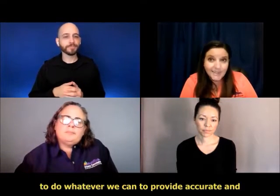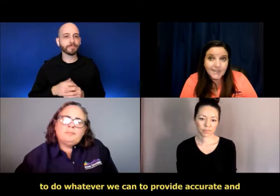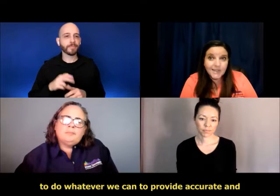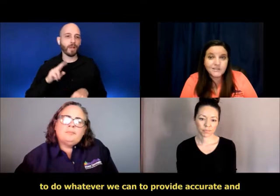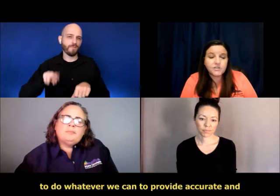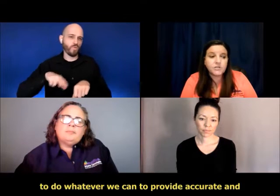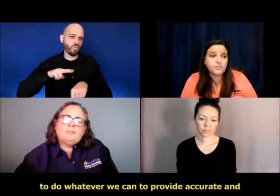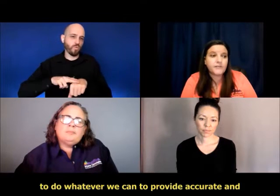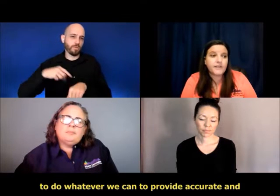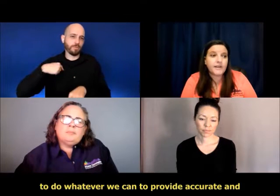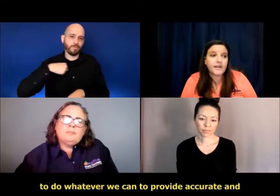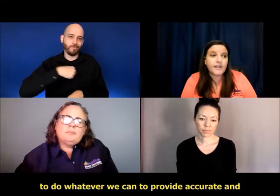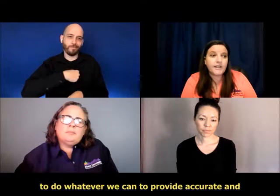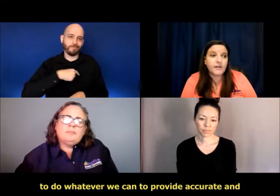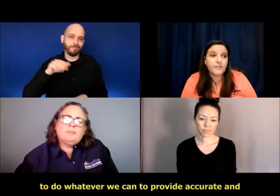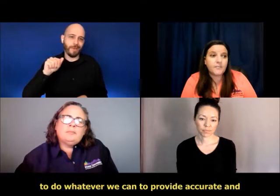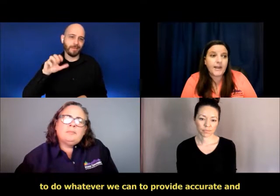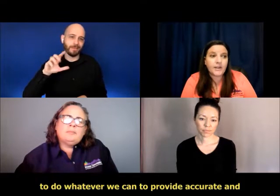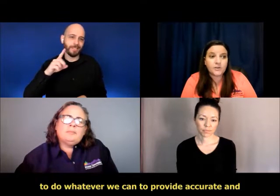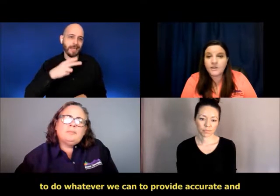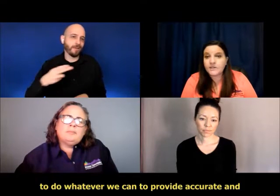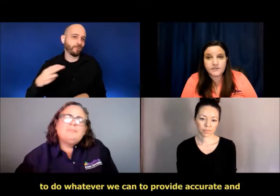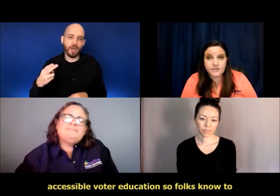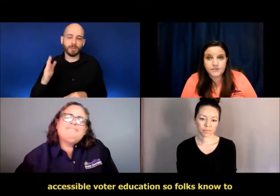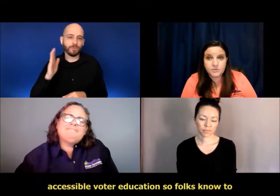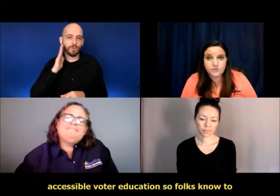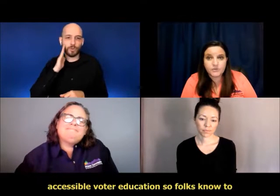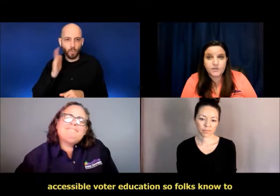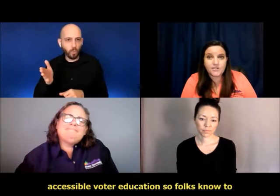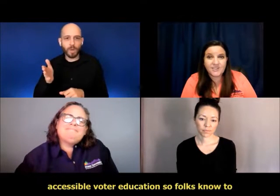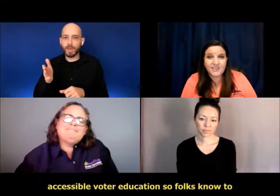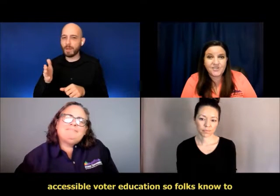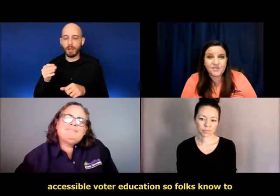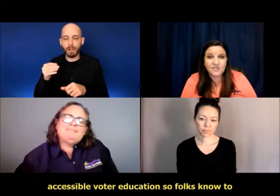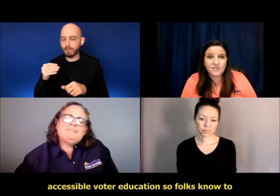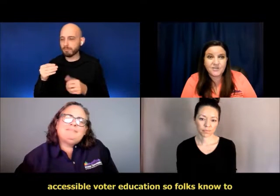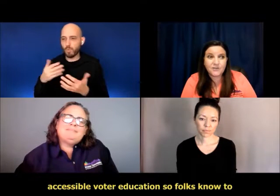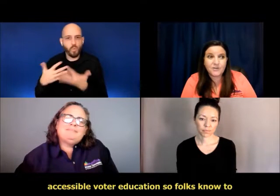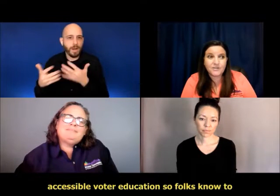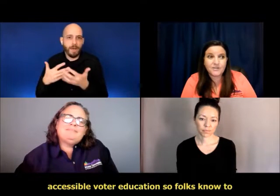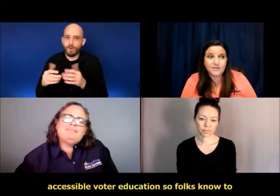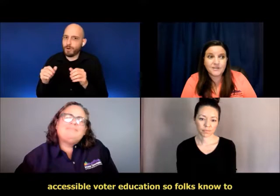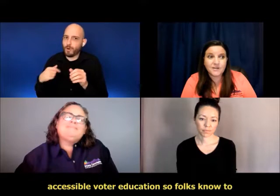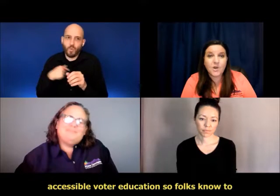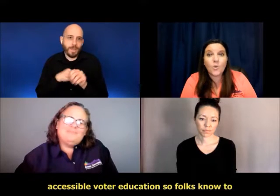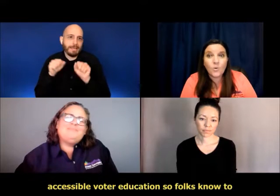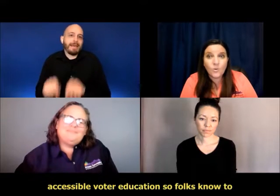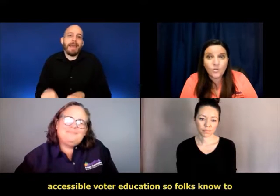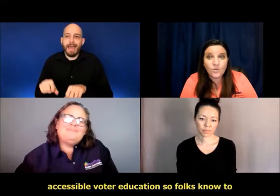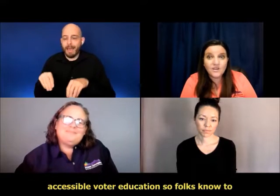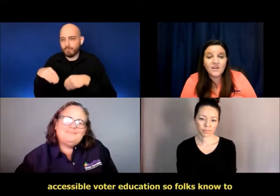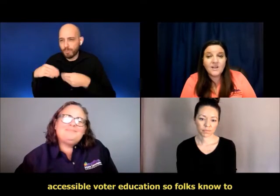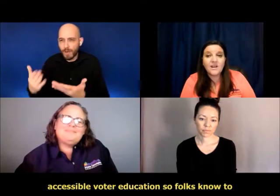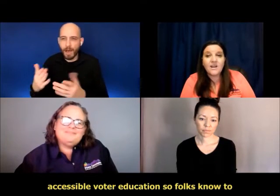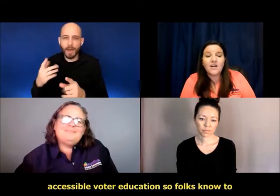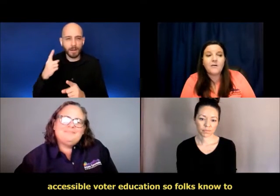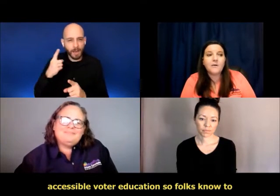can to provide accurate and accessible voter education so folks know